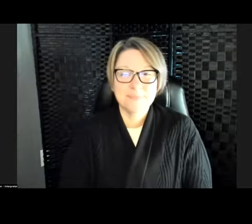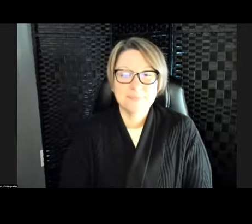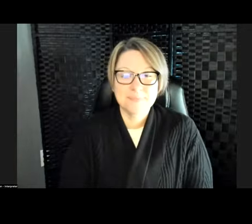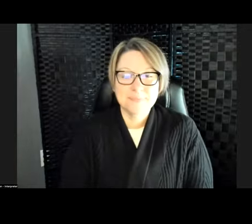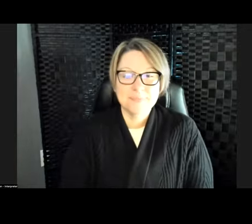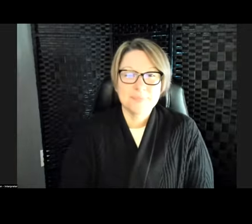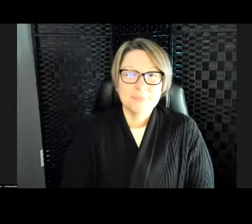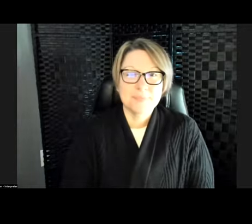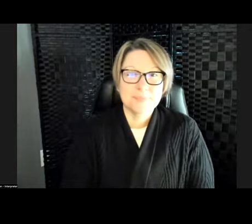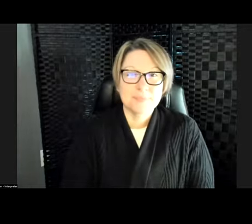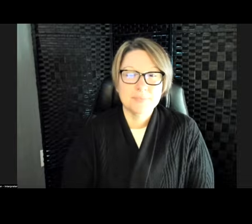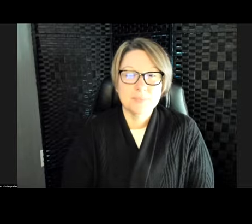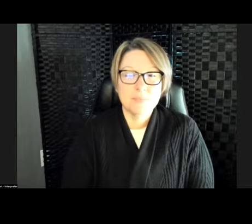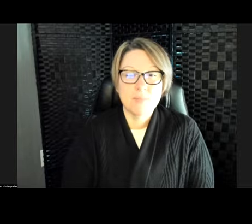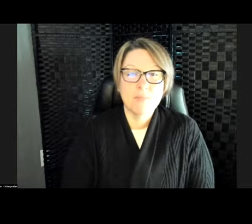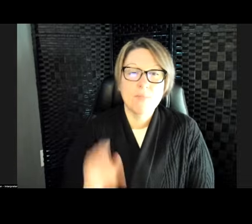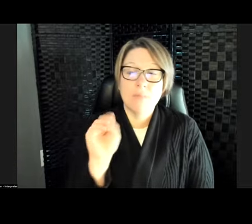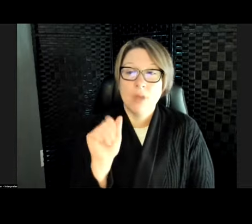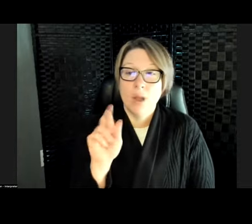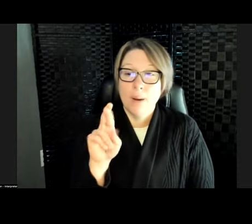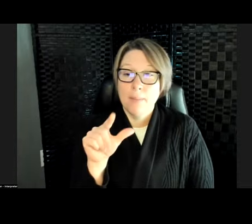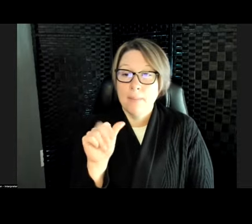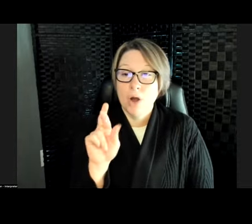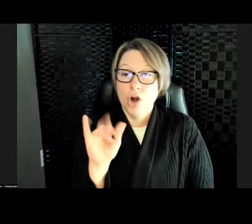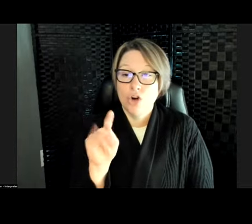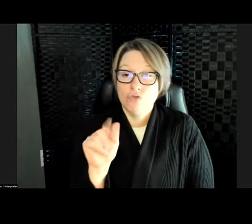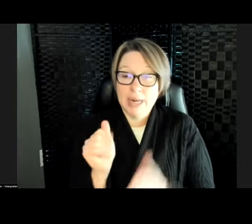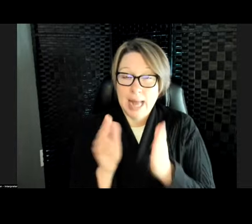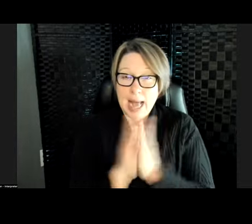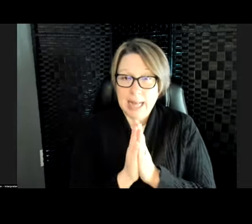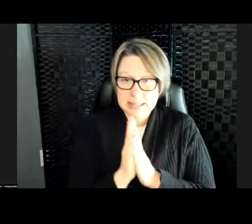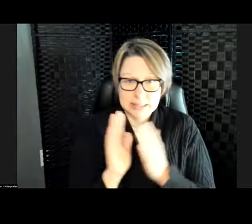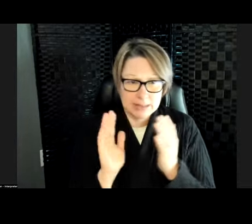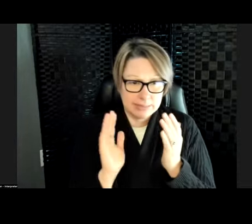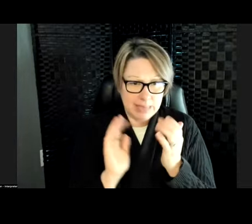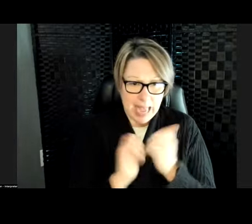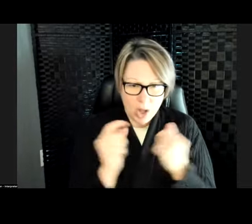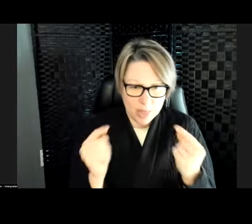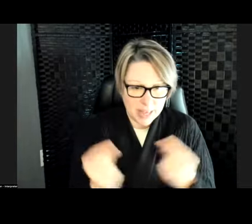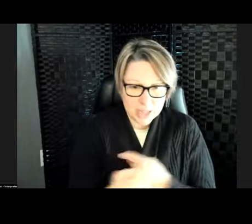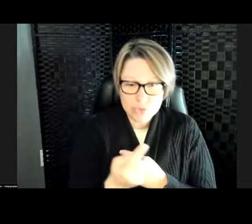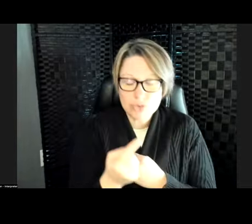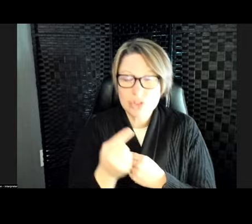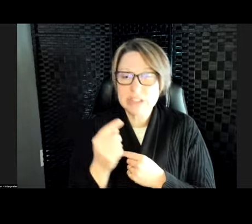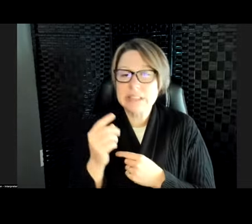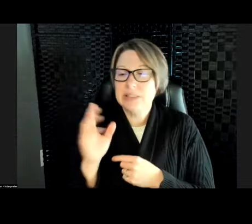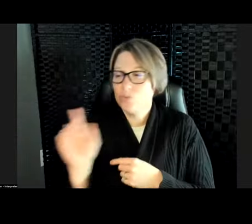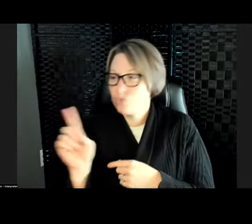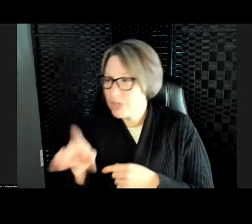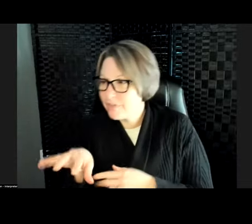Margarita asked, how were they injured? And Eden asked, where did we find them? And those are kind of similar questions. They were injured in